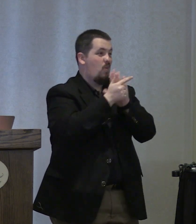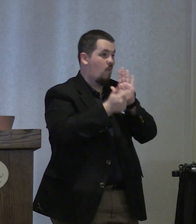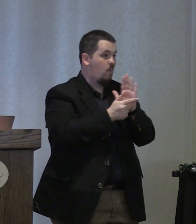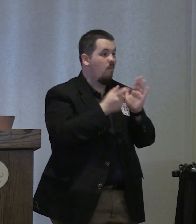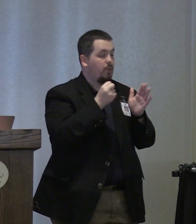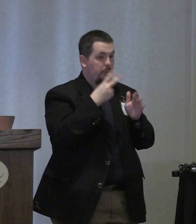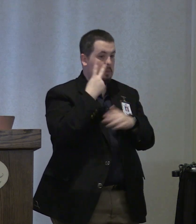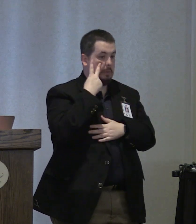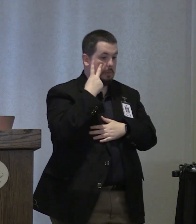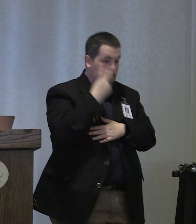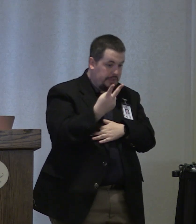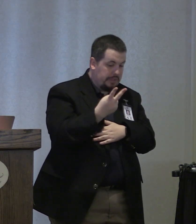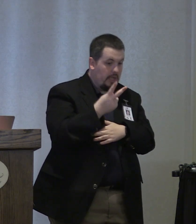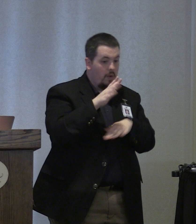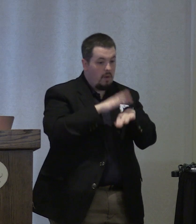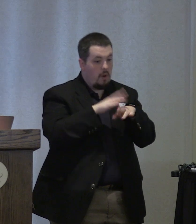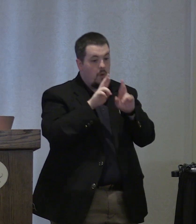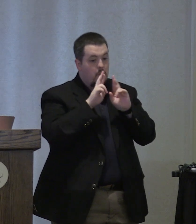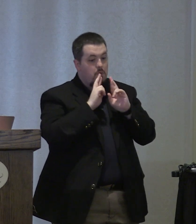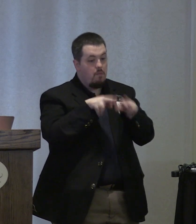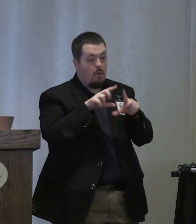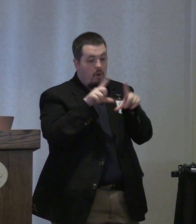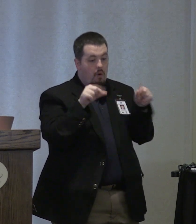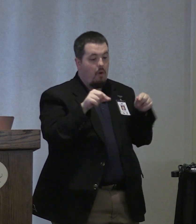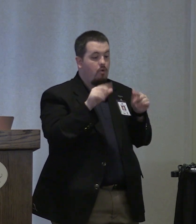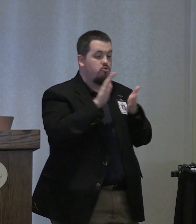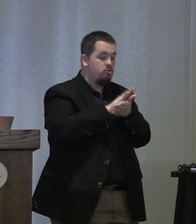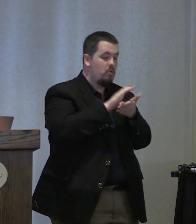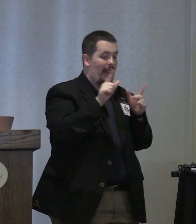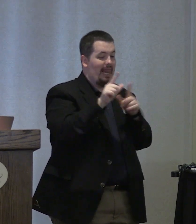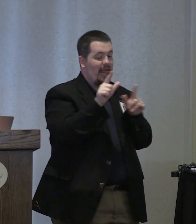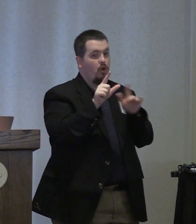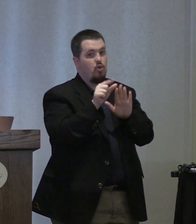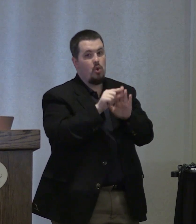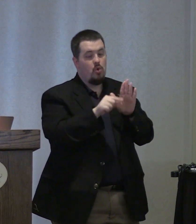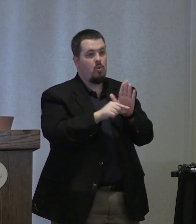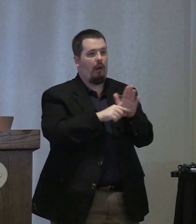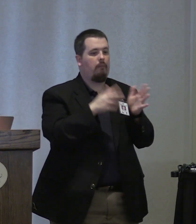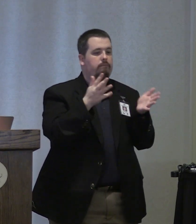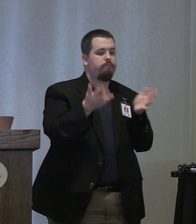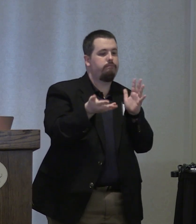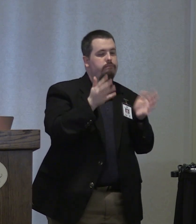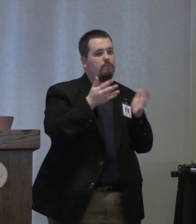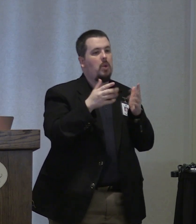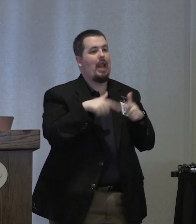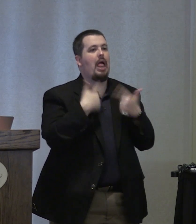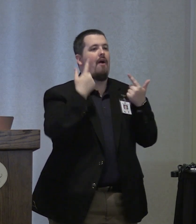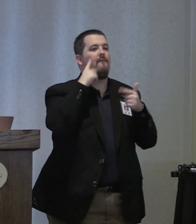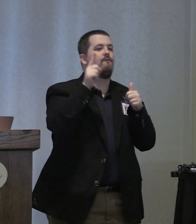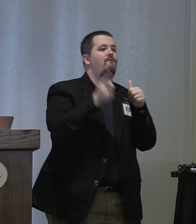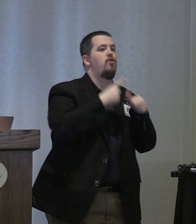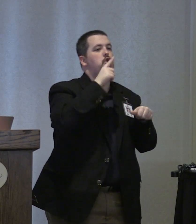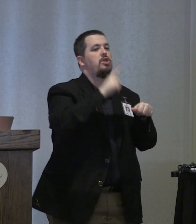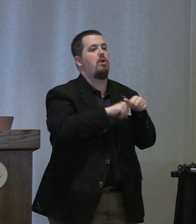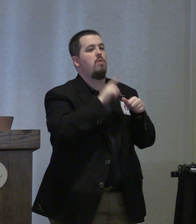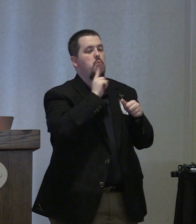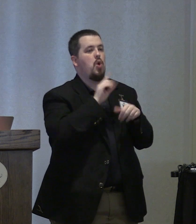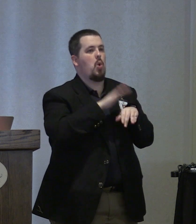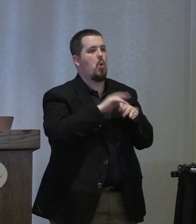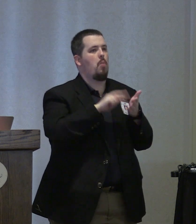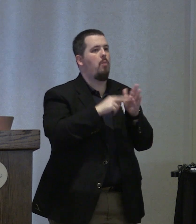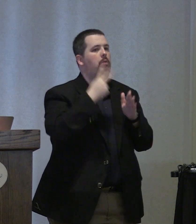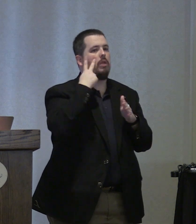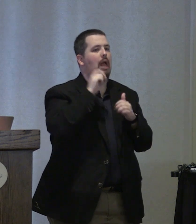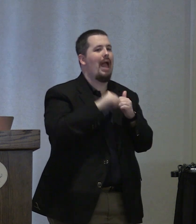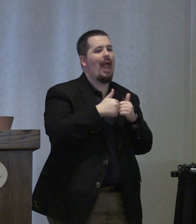where we see on a report card school letter grades uh kind of going live for the first time so we want to be very intentional about